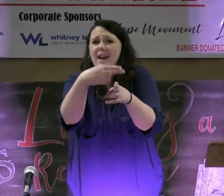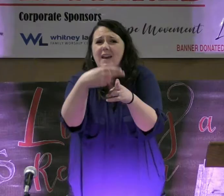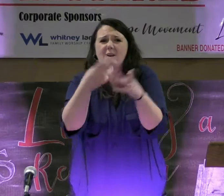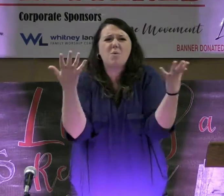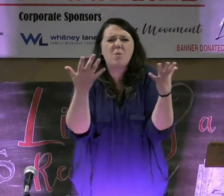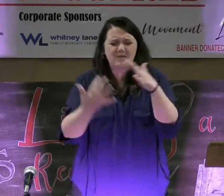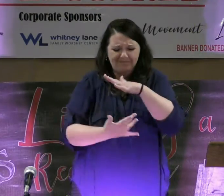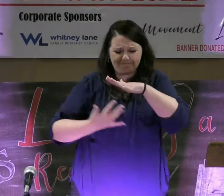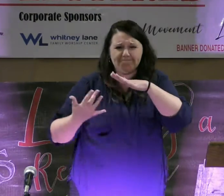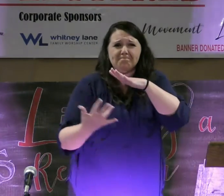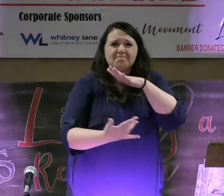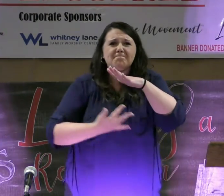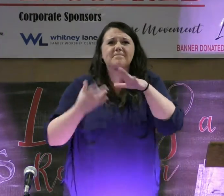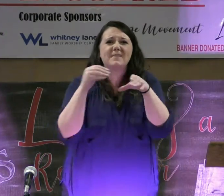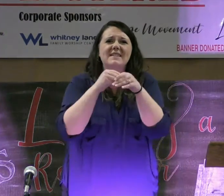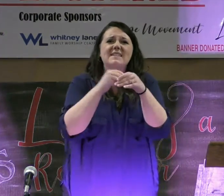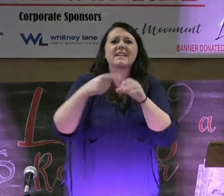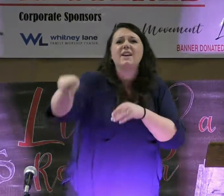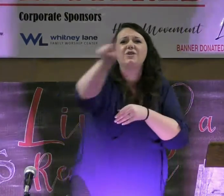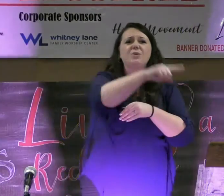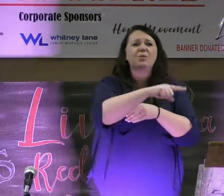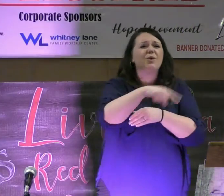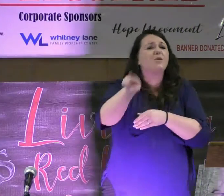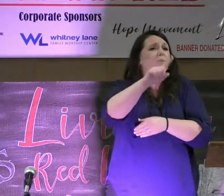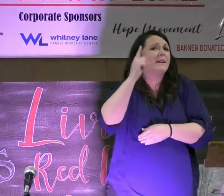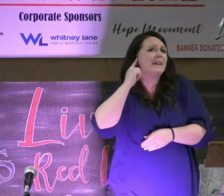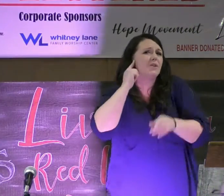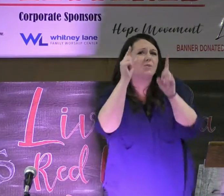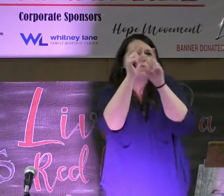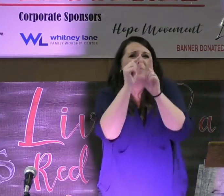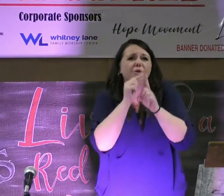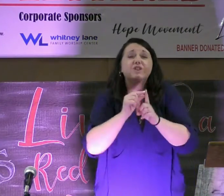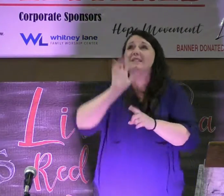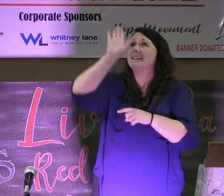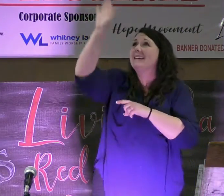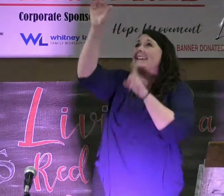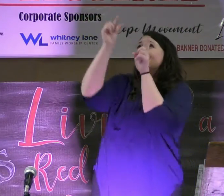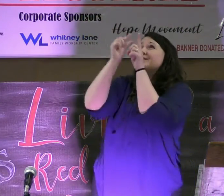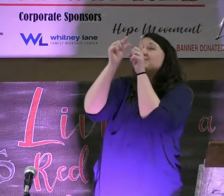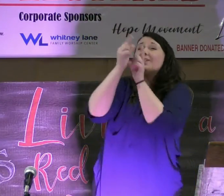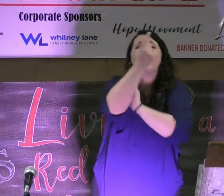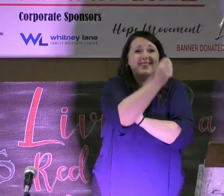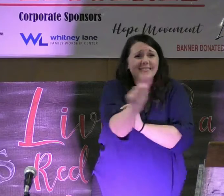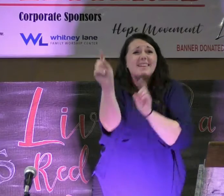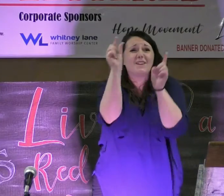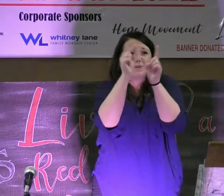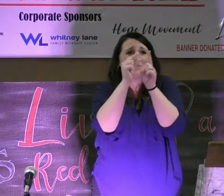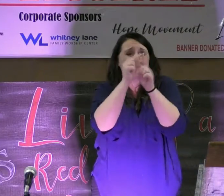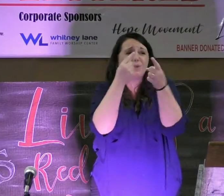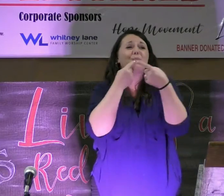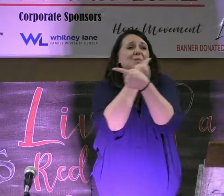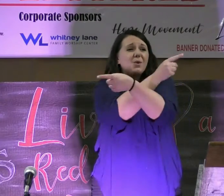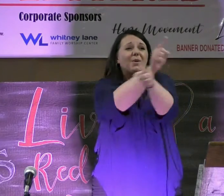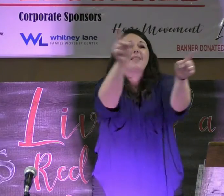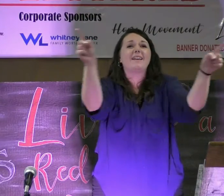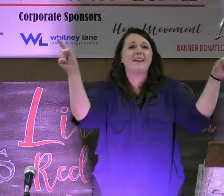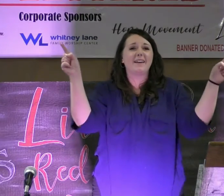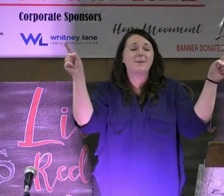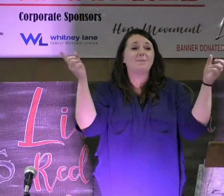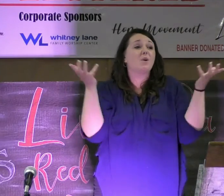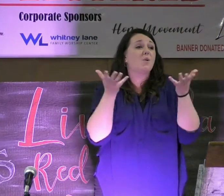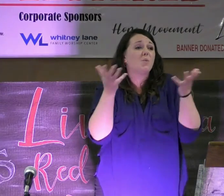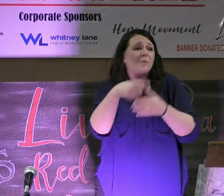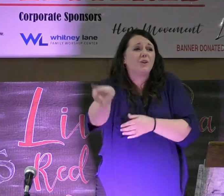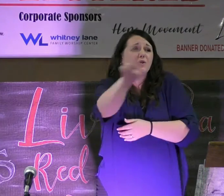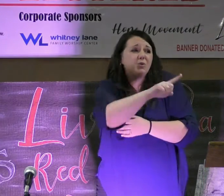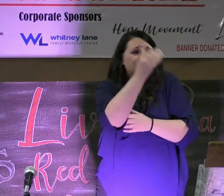stirring up inside of you? When you hear these words that his word, that the word has proclaimed? What do